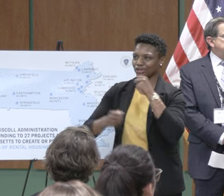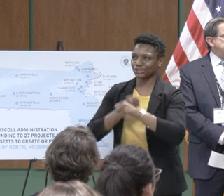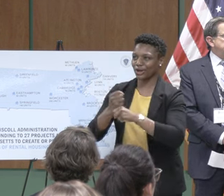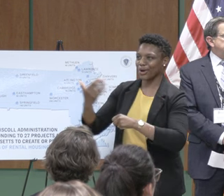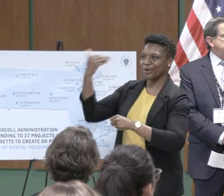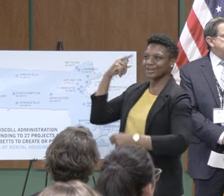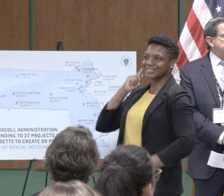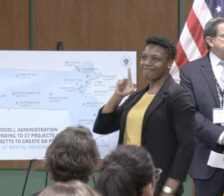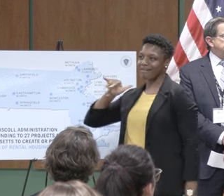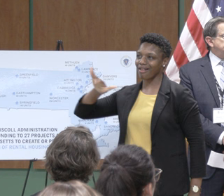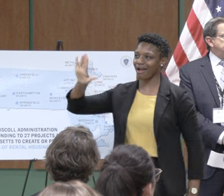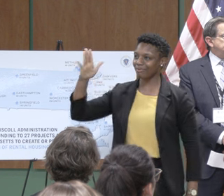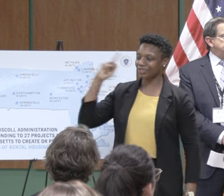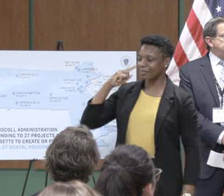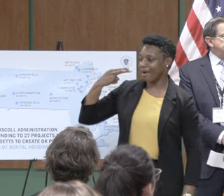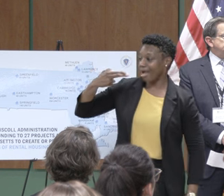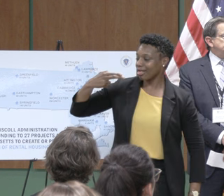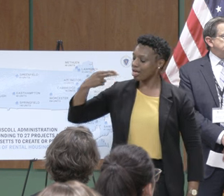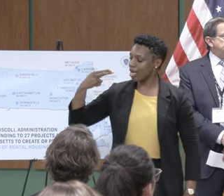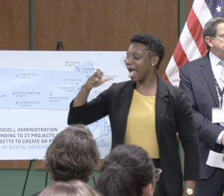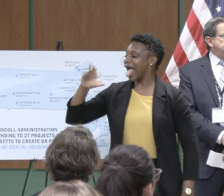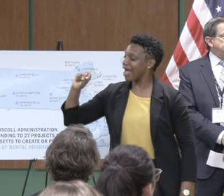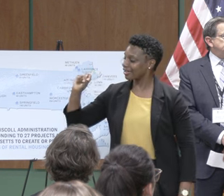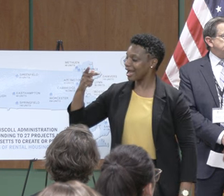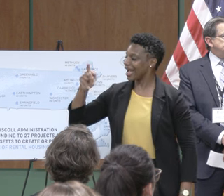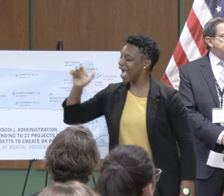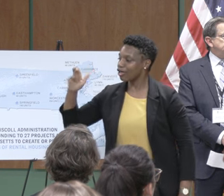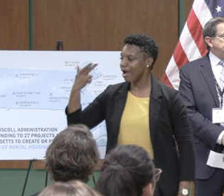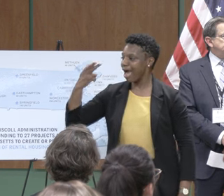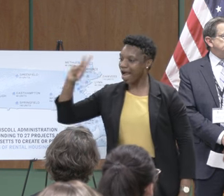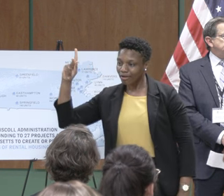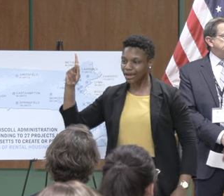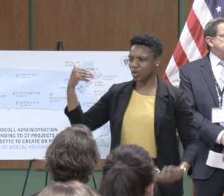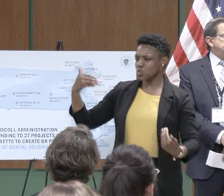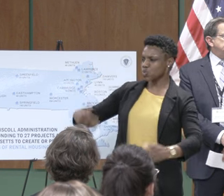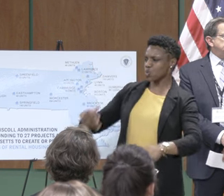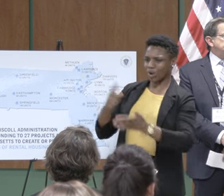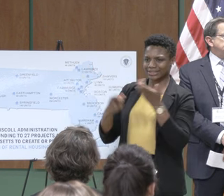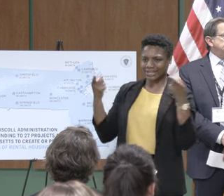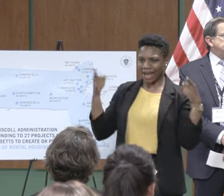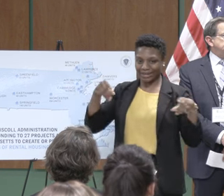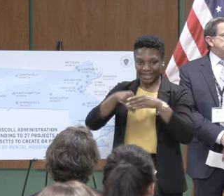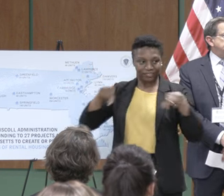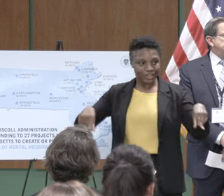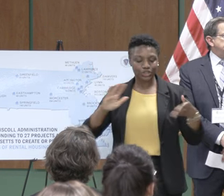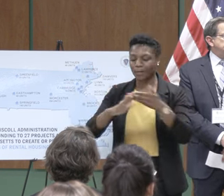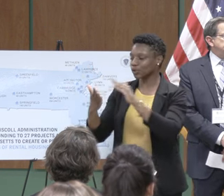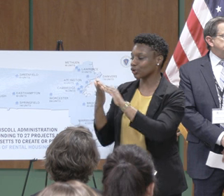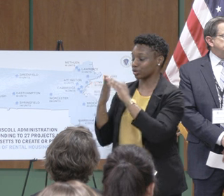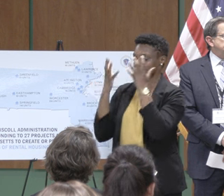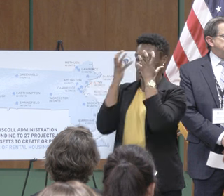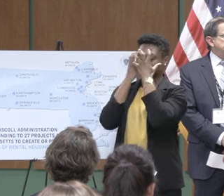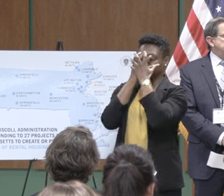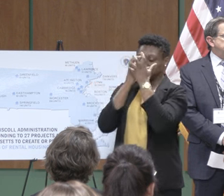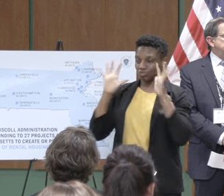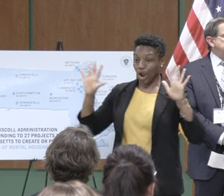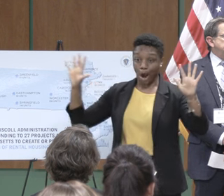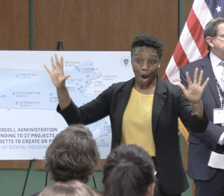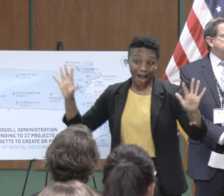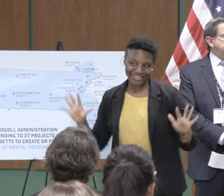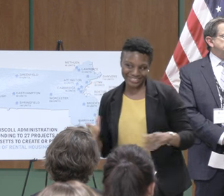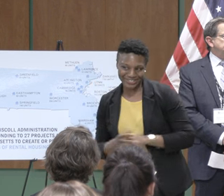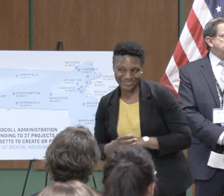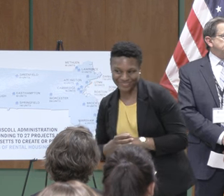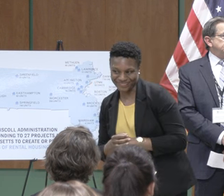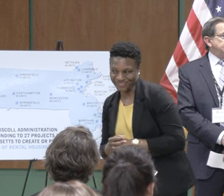deaf clubs you think about Helen Keller you think about what's happening right now in this community and it's it's really awesome it's really awesome